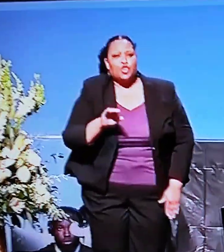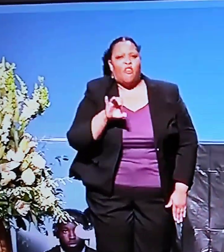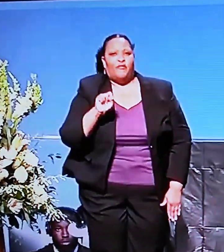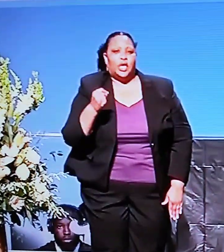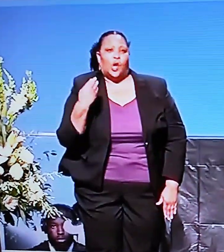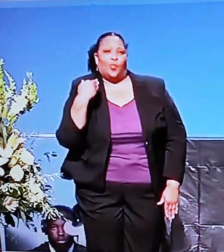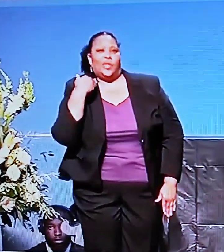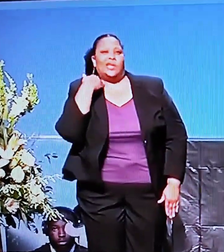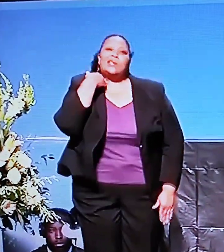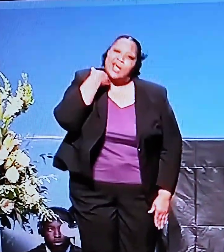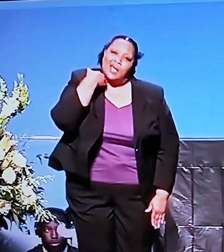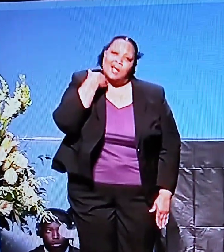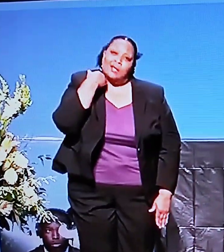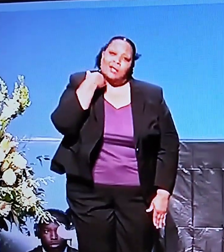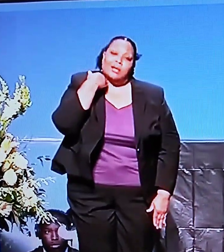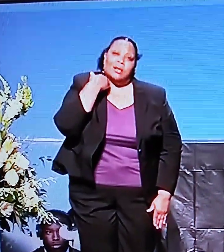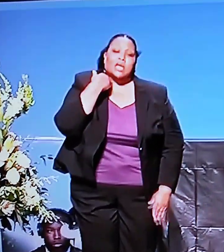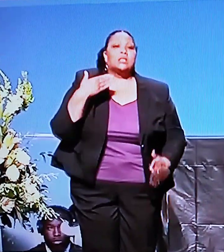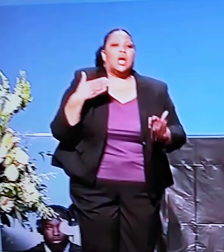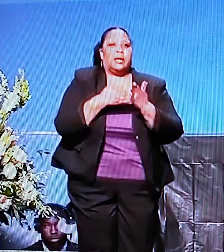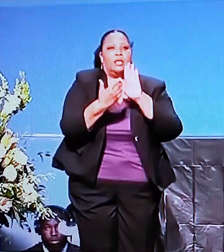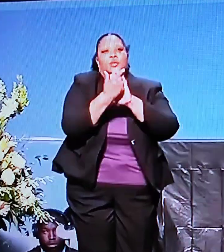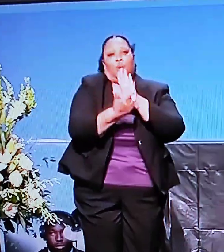of a person. It's against the law.